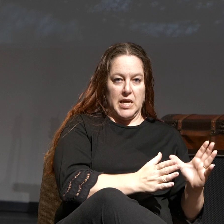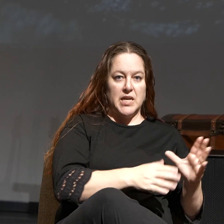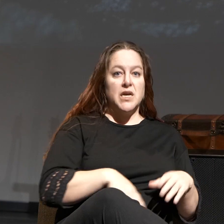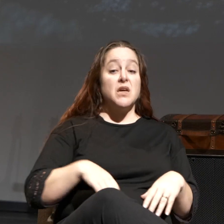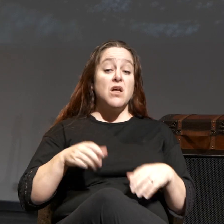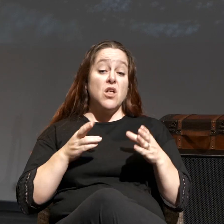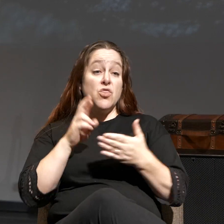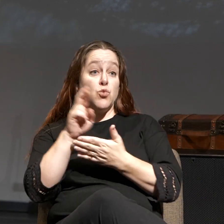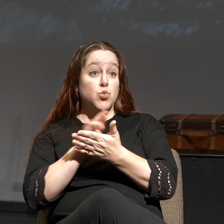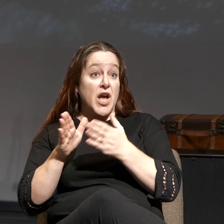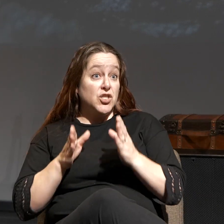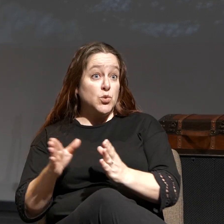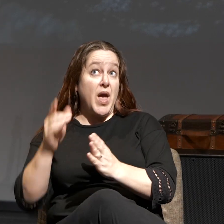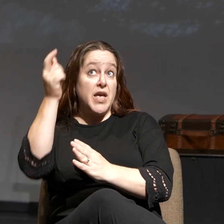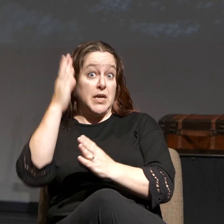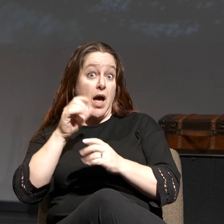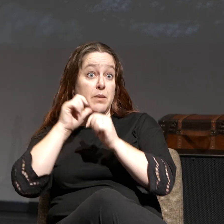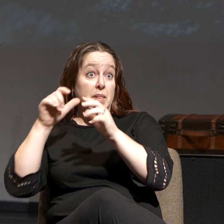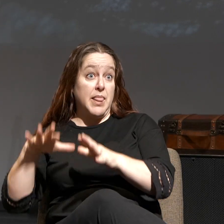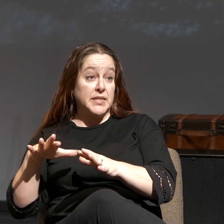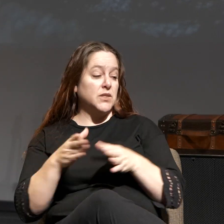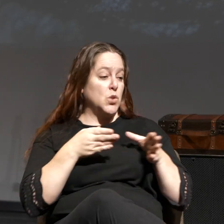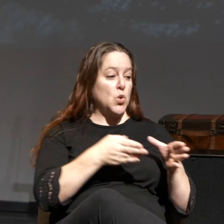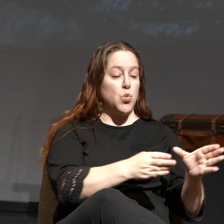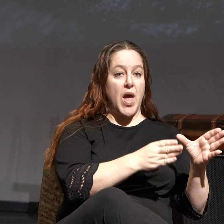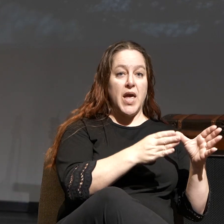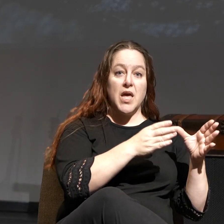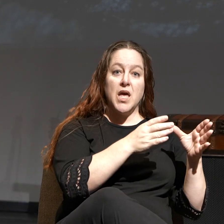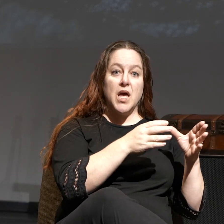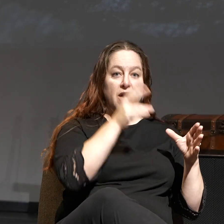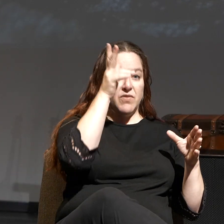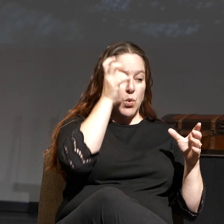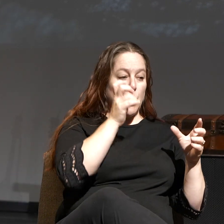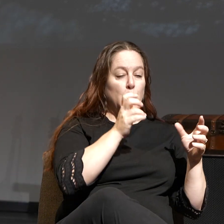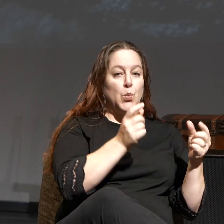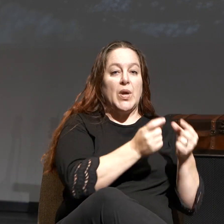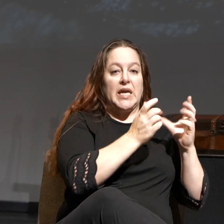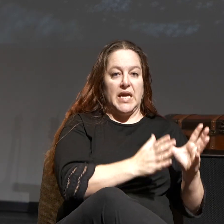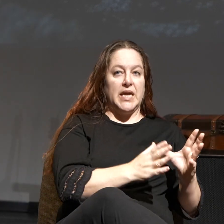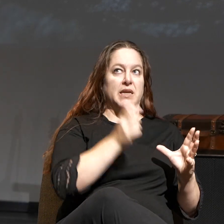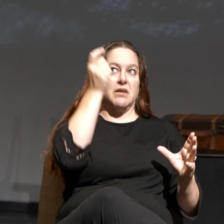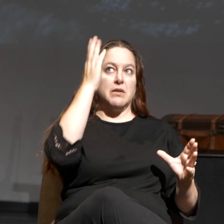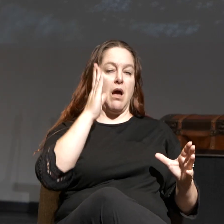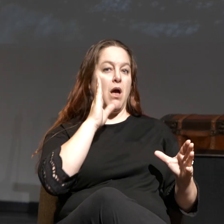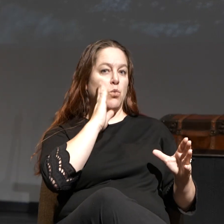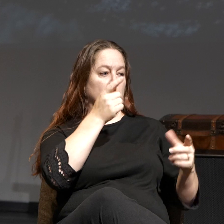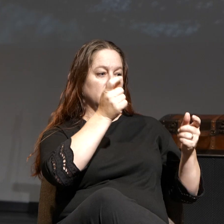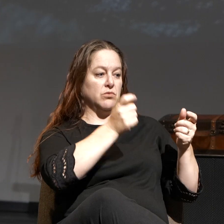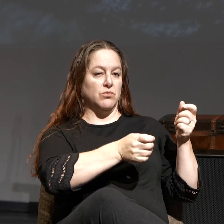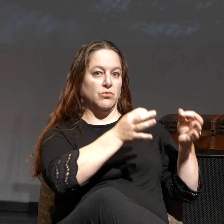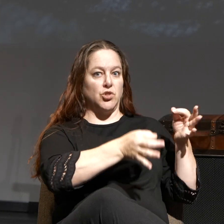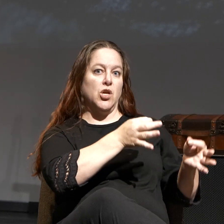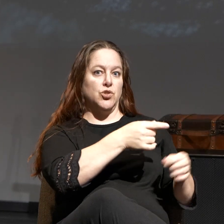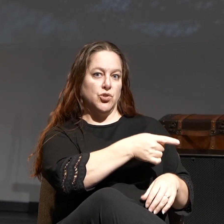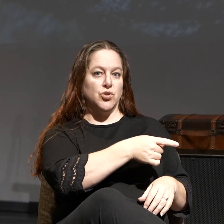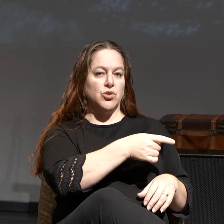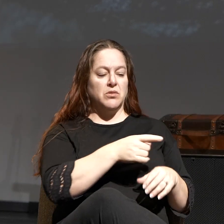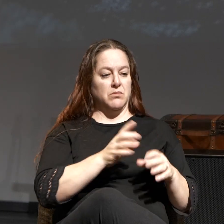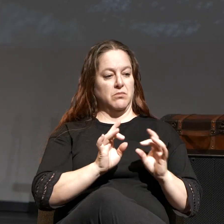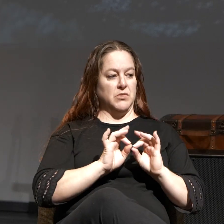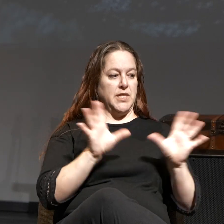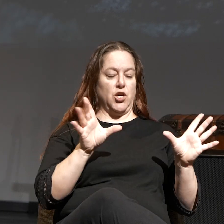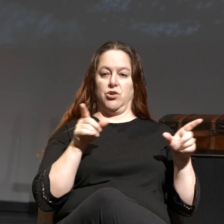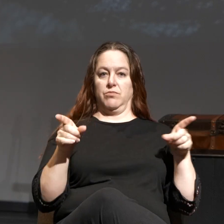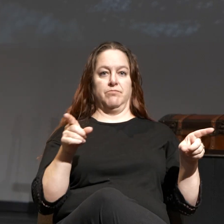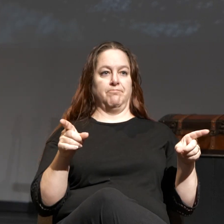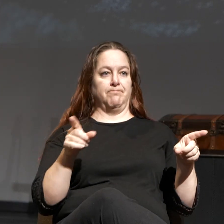blesses, and the way of the wicked is the person God judges. Very clear, lays it right out there. And I love that, and that's where